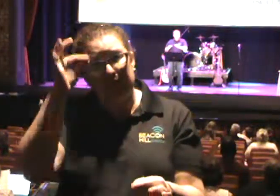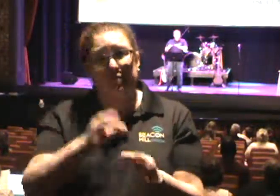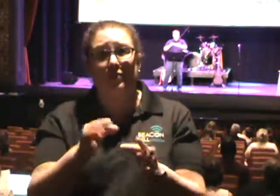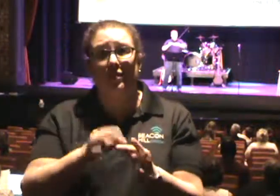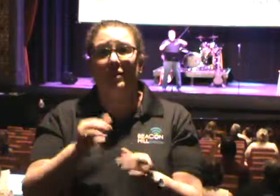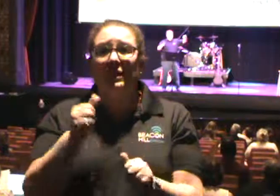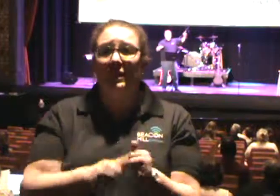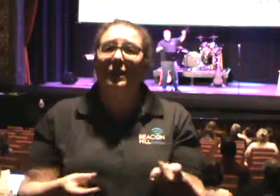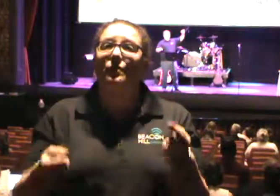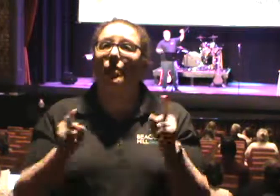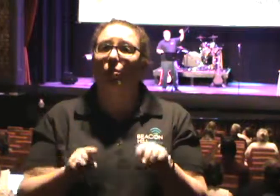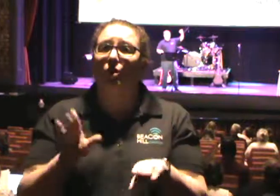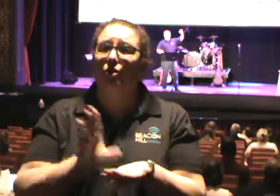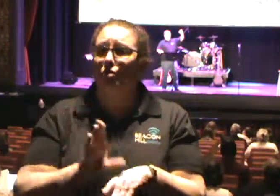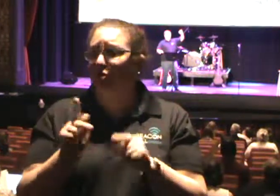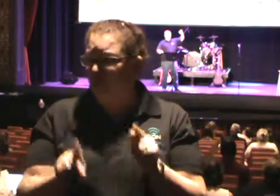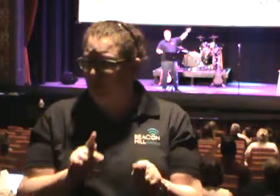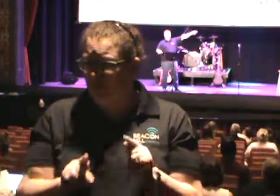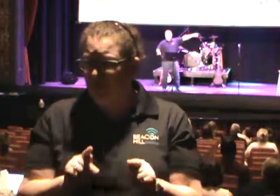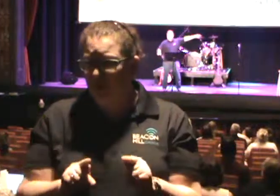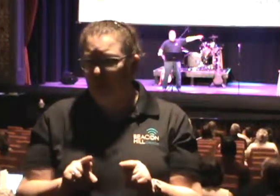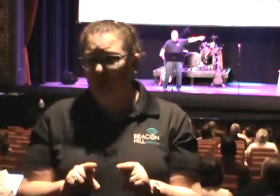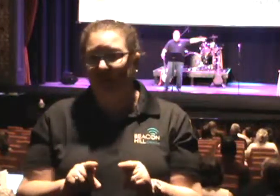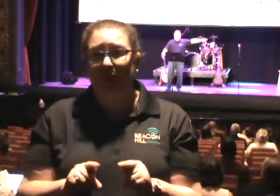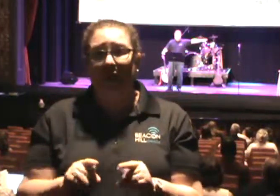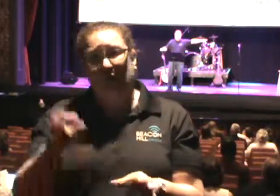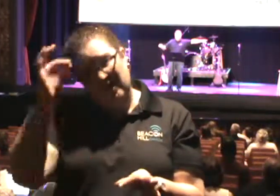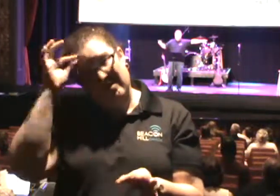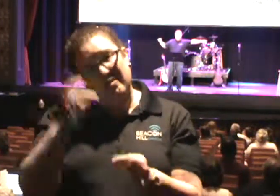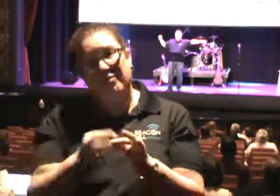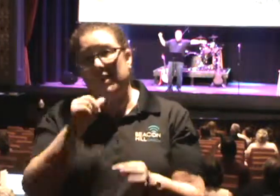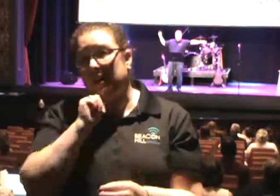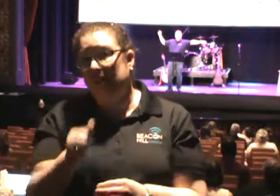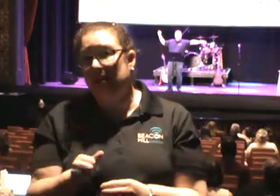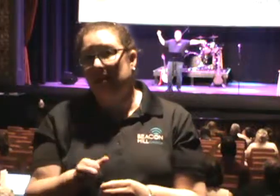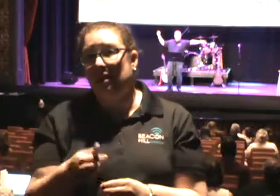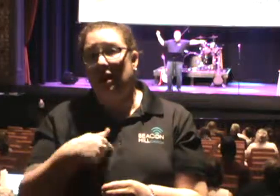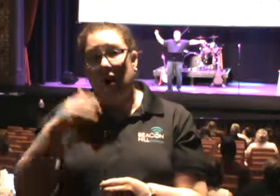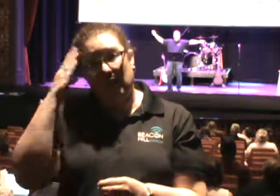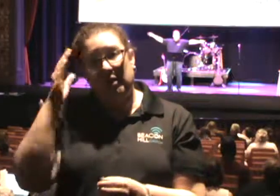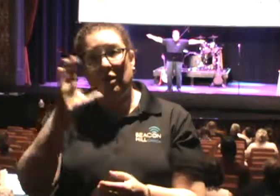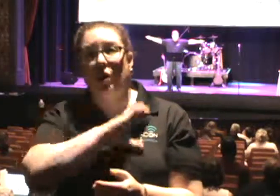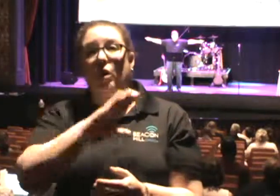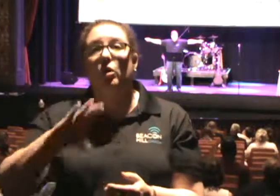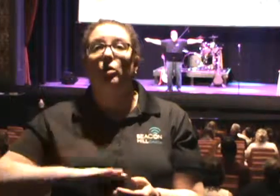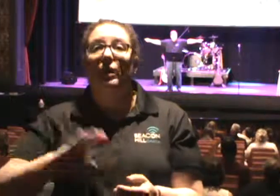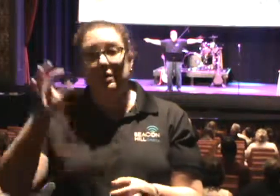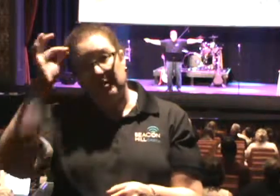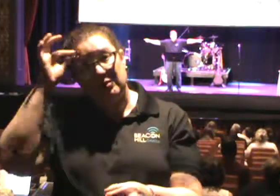Even when church people are faithless, I know that Christ is faithful.